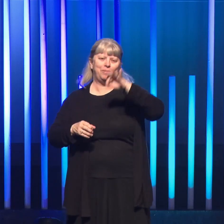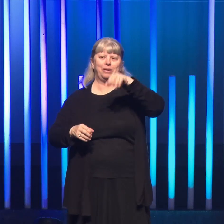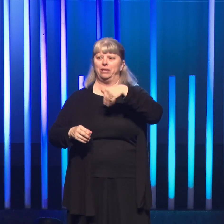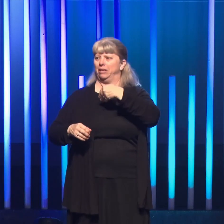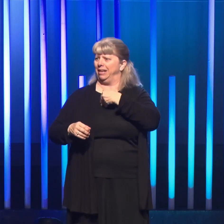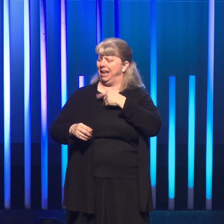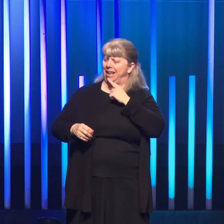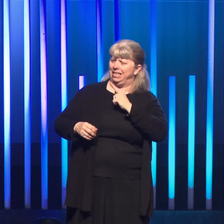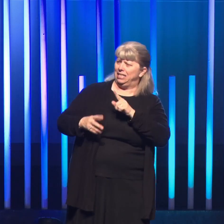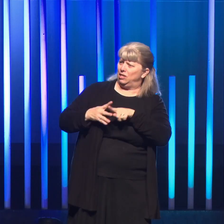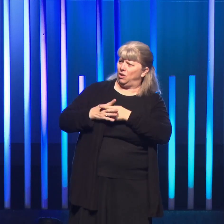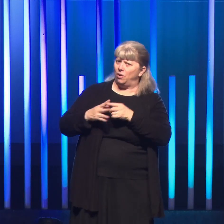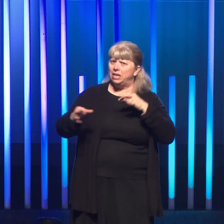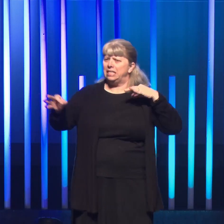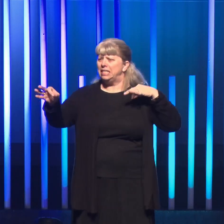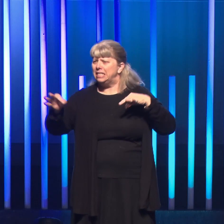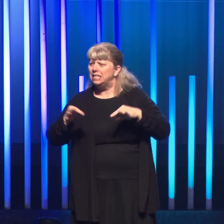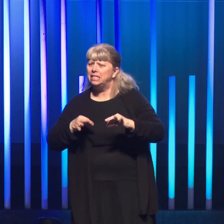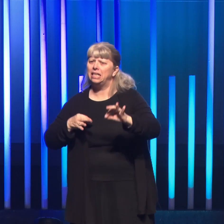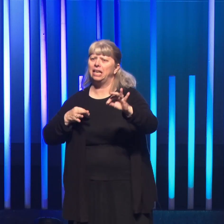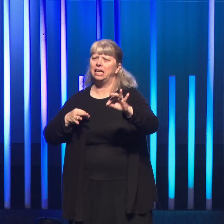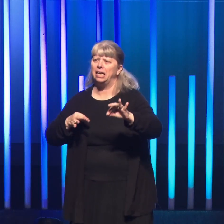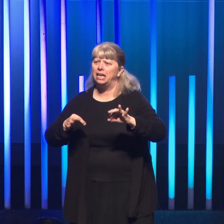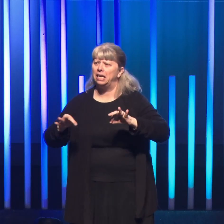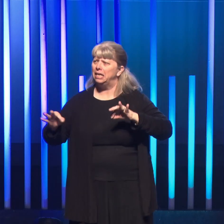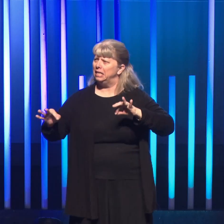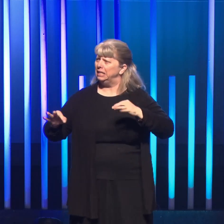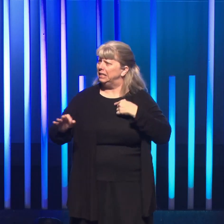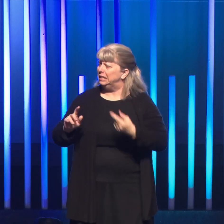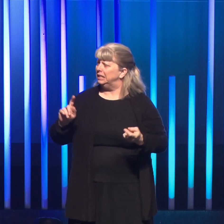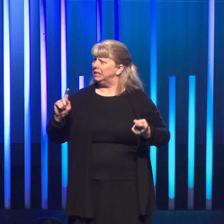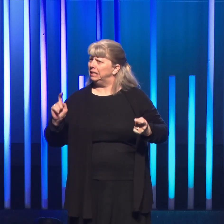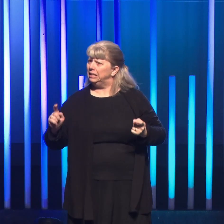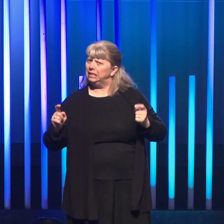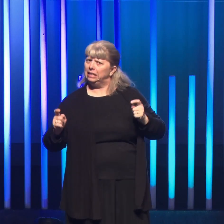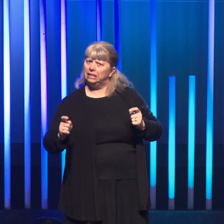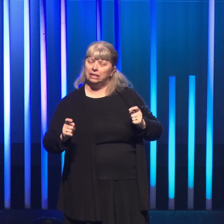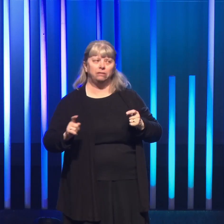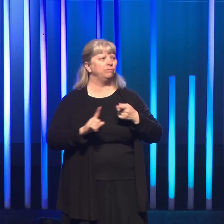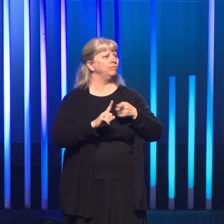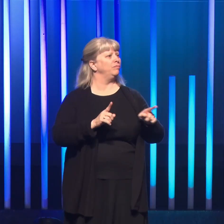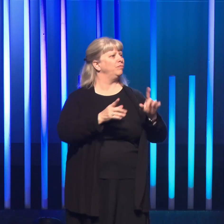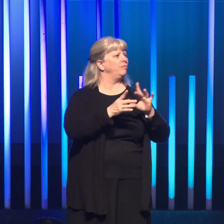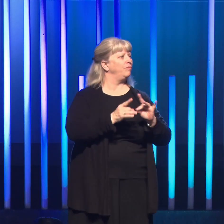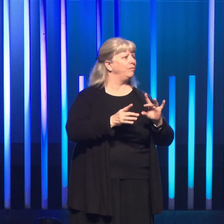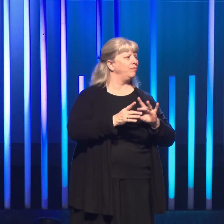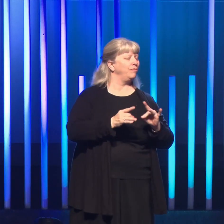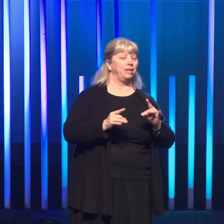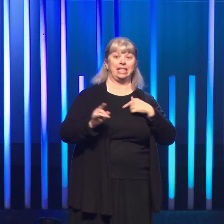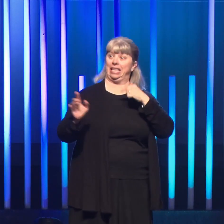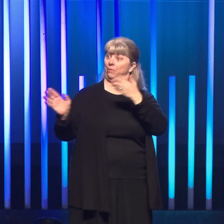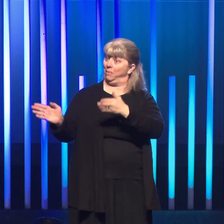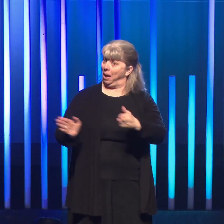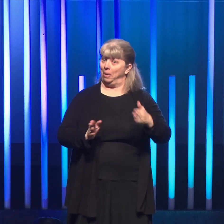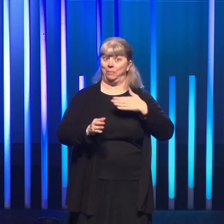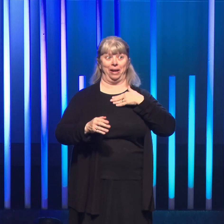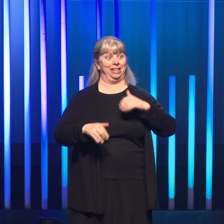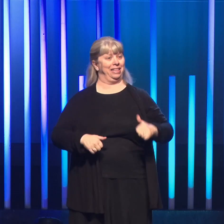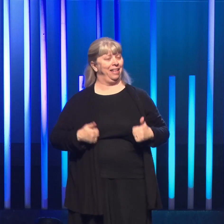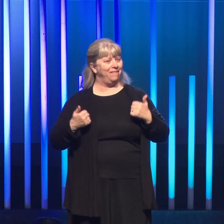hesitantly started explaining what had been happening to me. So side note, this is a pattern in my life